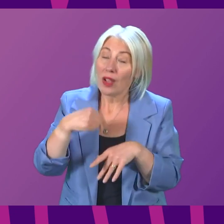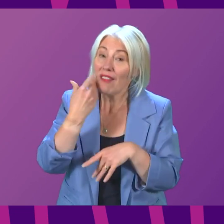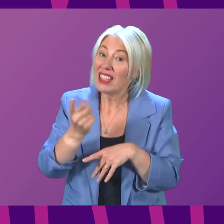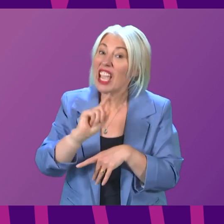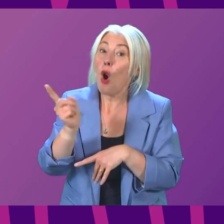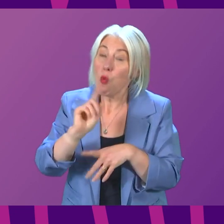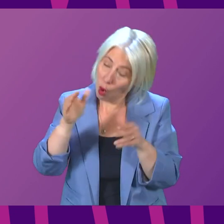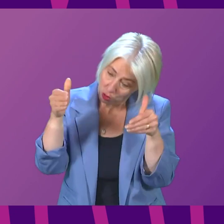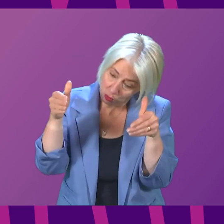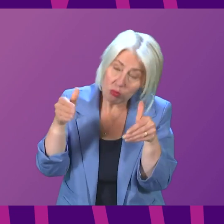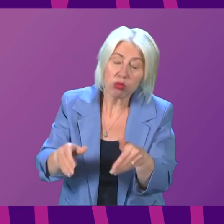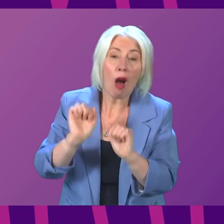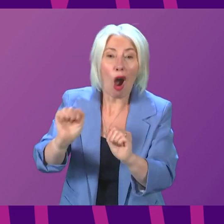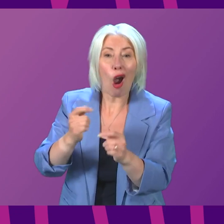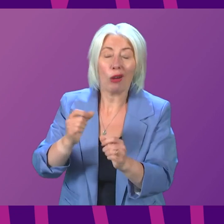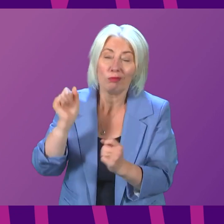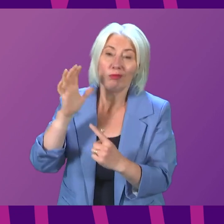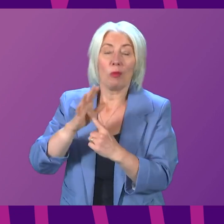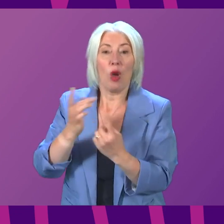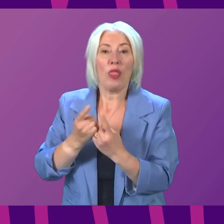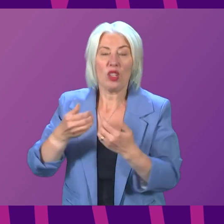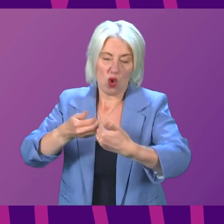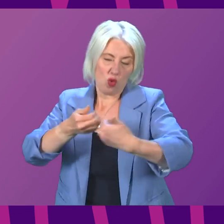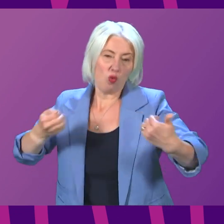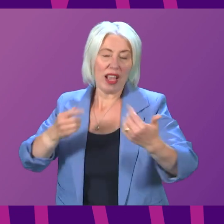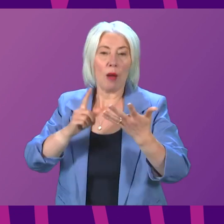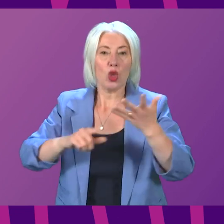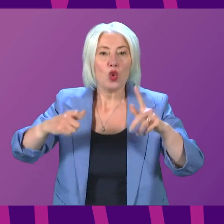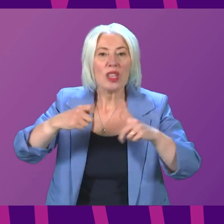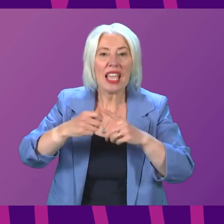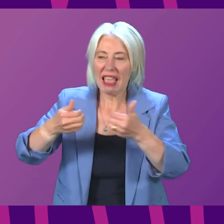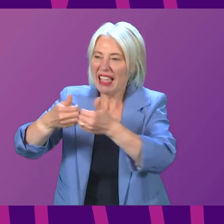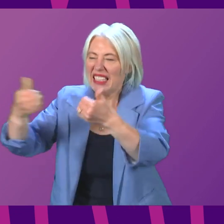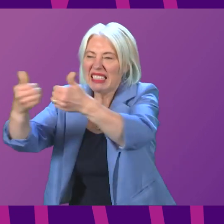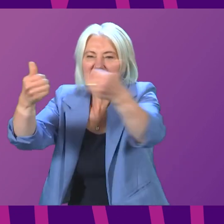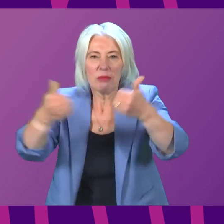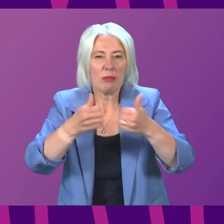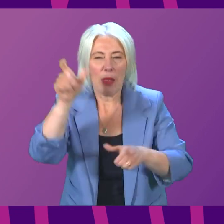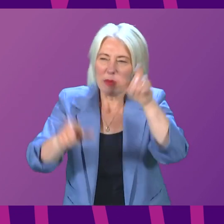on what she cares about, breaking up our country and dividing our people, not rebuilding it.